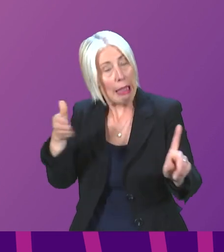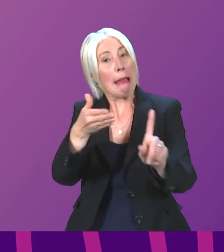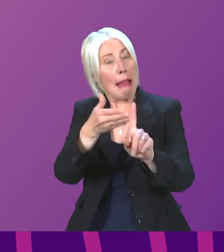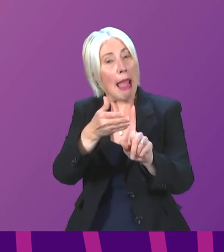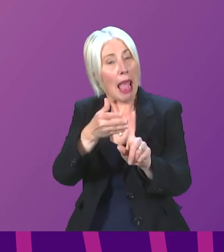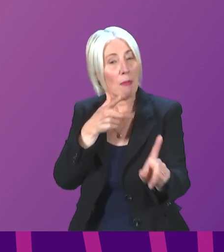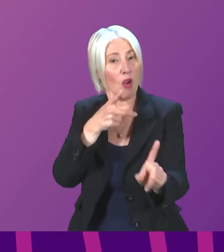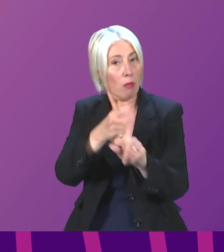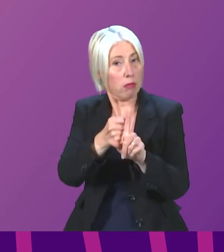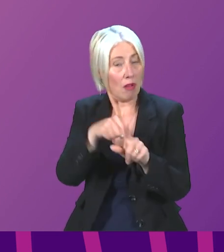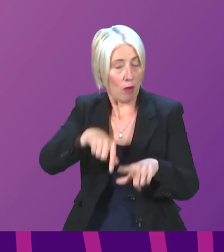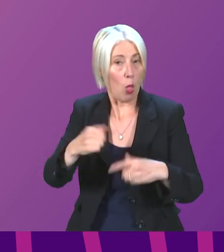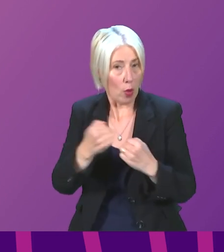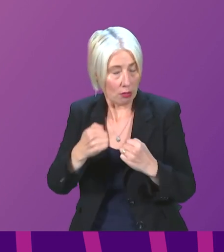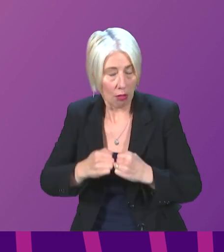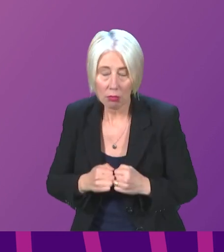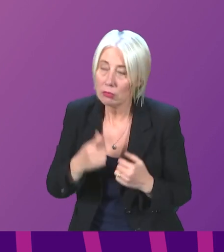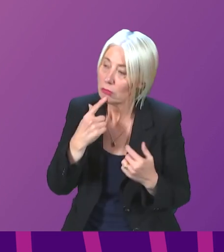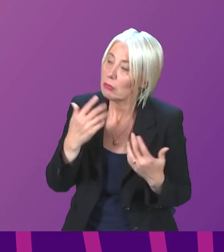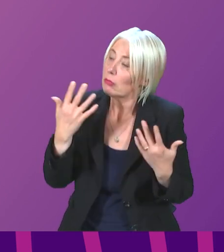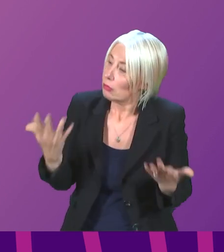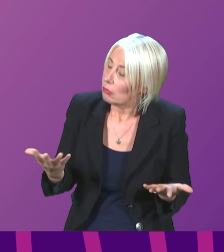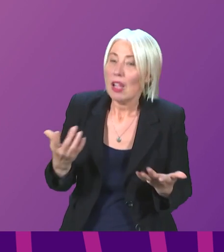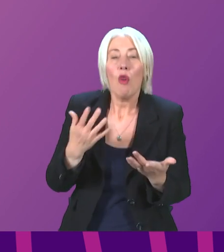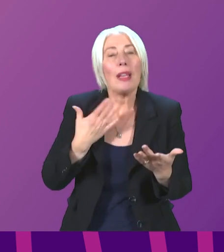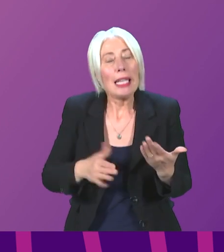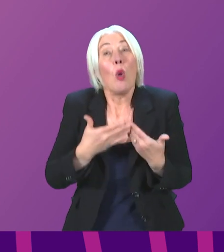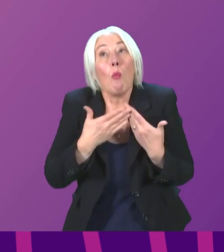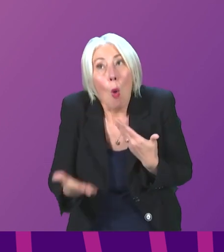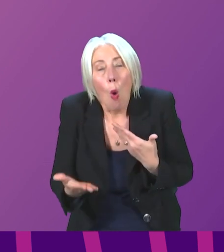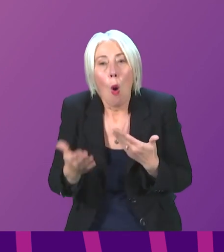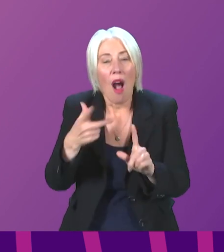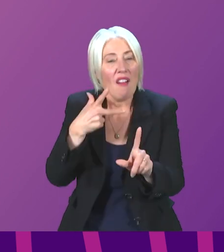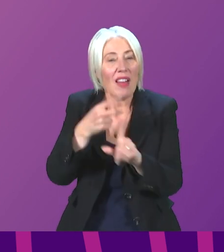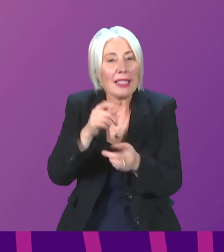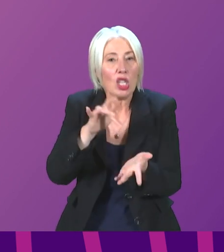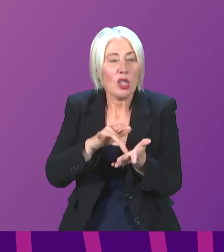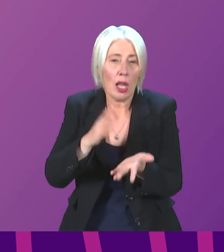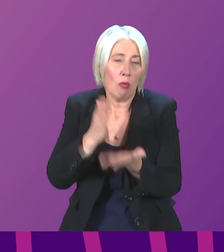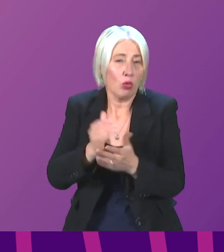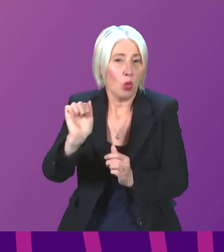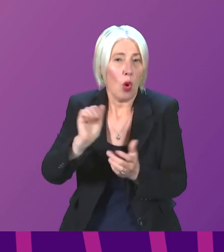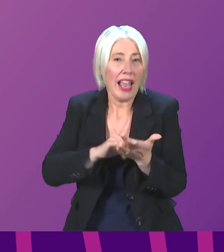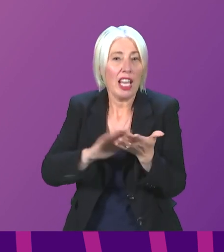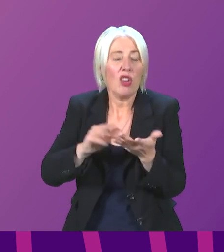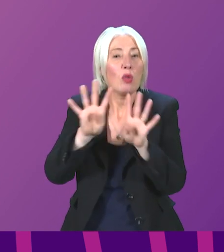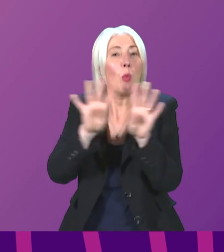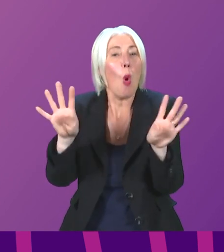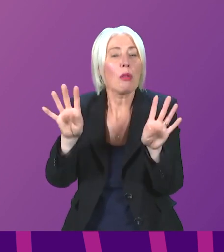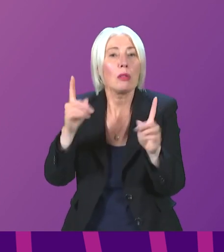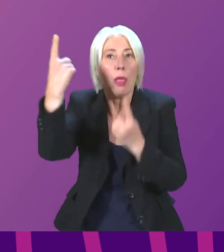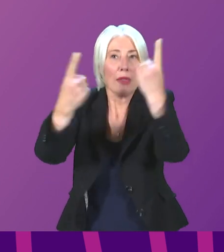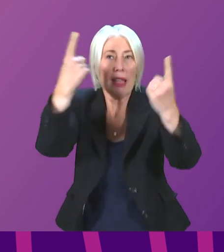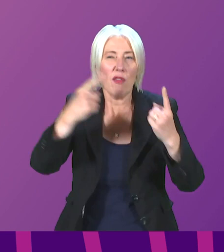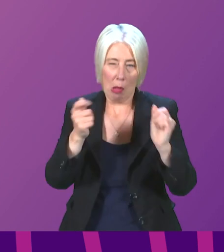vaccination programme. If, for example, there's a need for more vaccination centres, I would expect local health boards to adjust